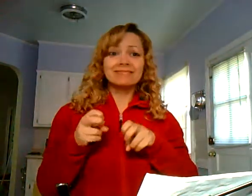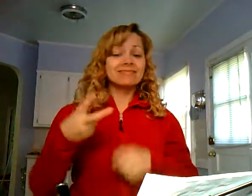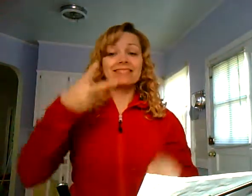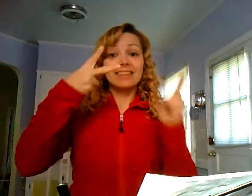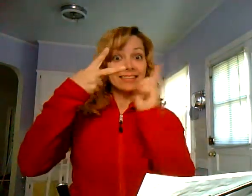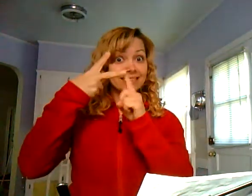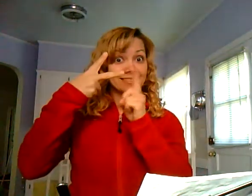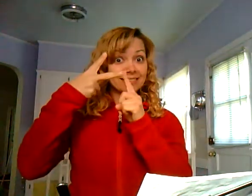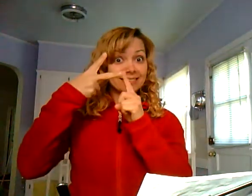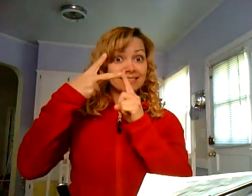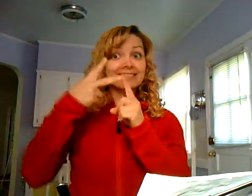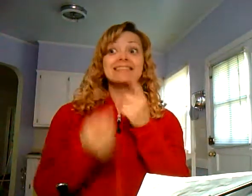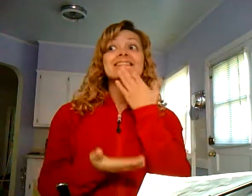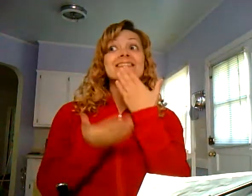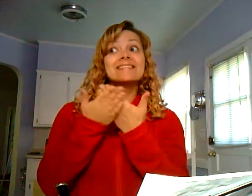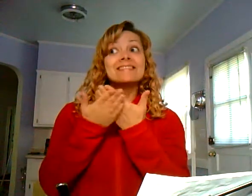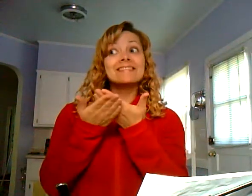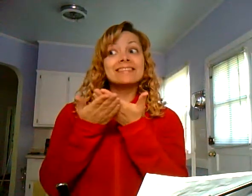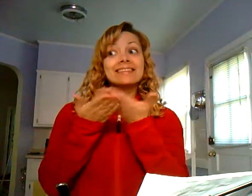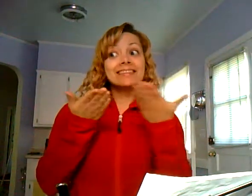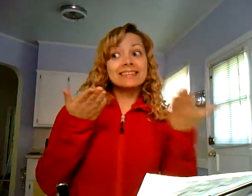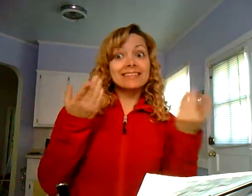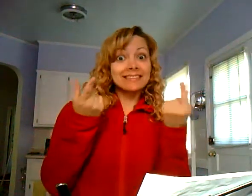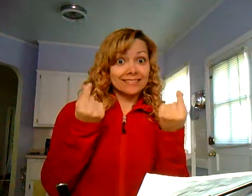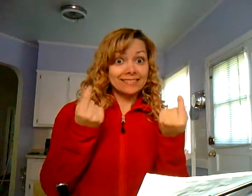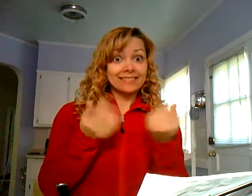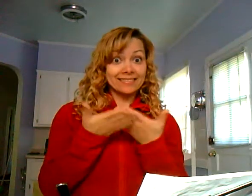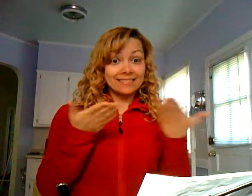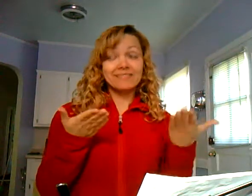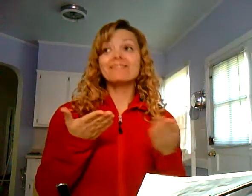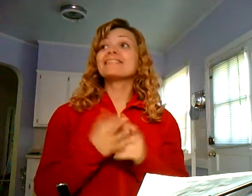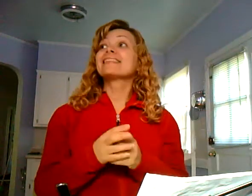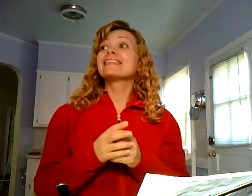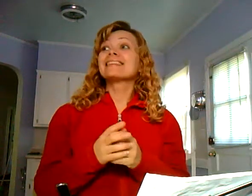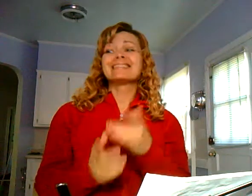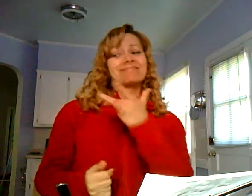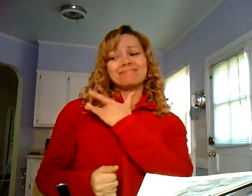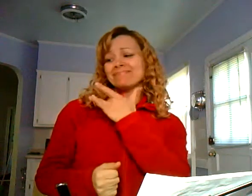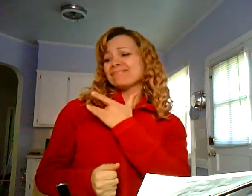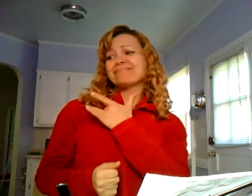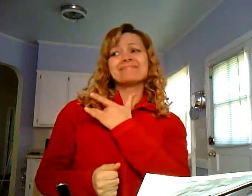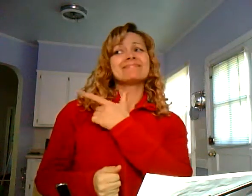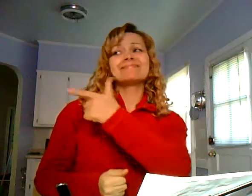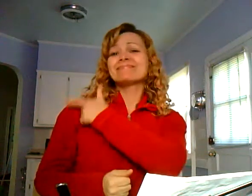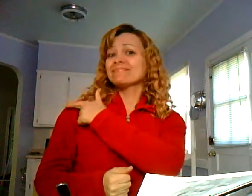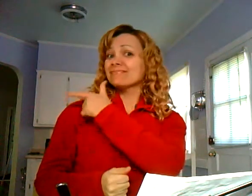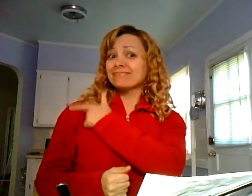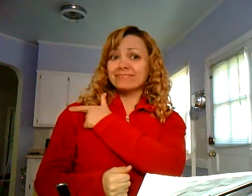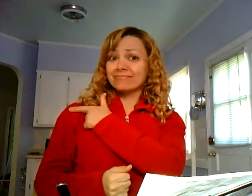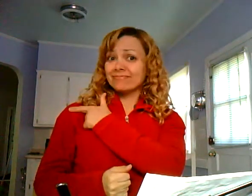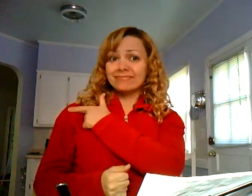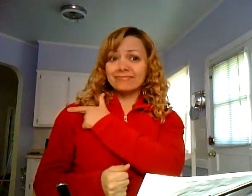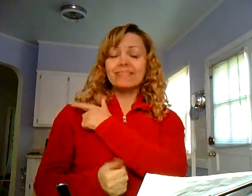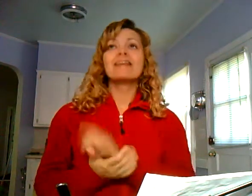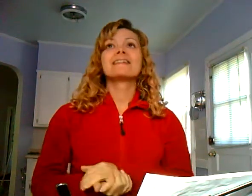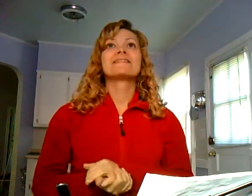selfish. Number two, good things. How to do good things. The heart is lazy.